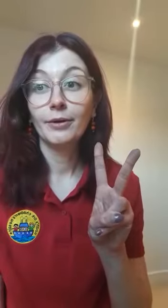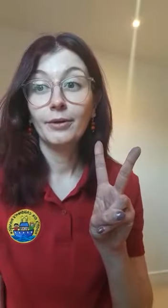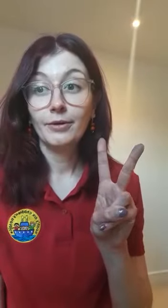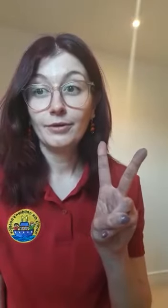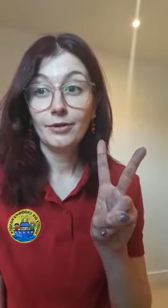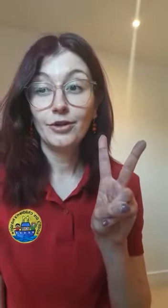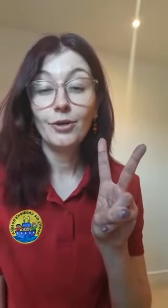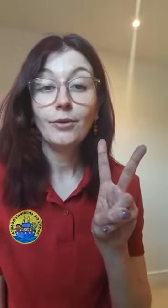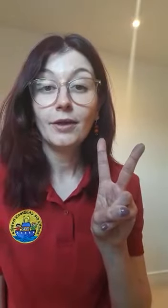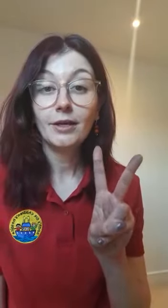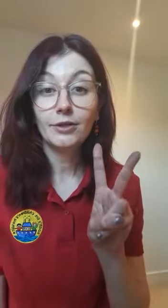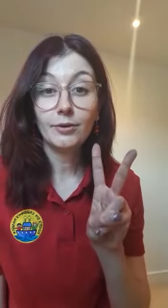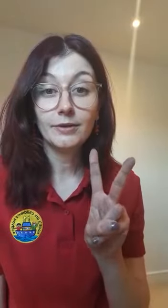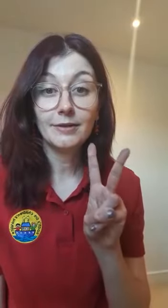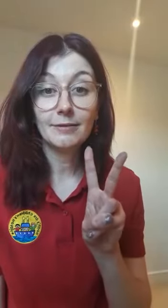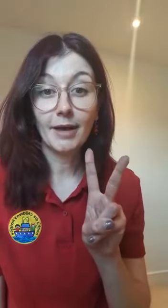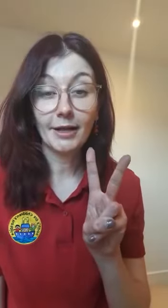So two things you can smell.